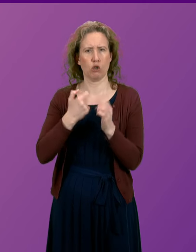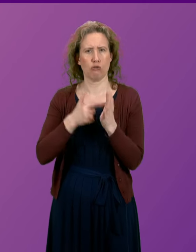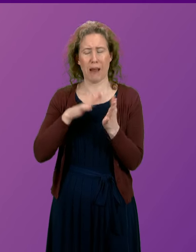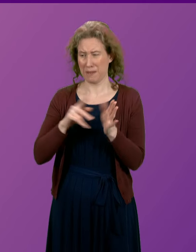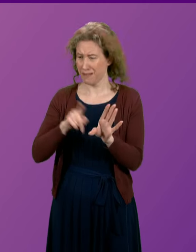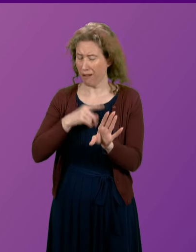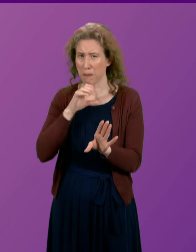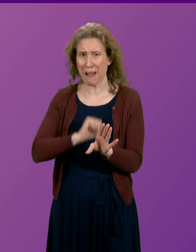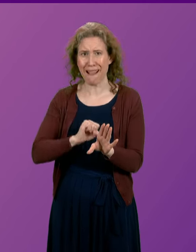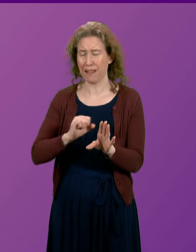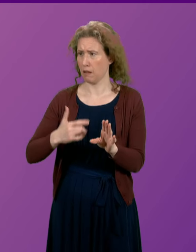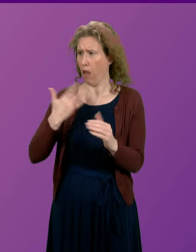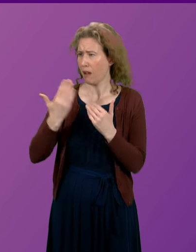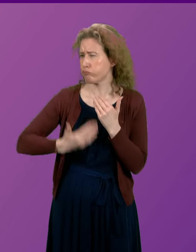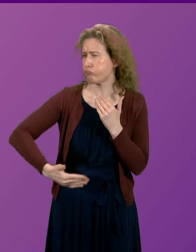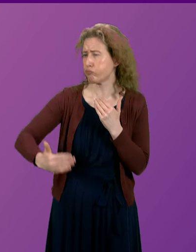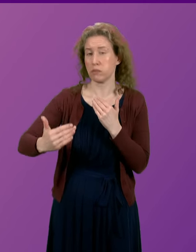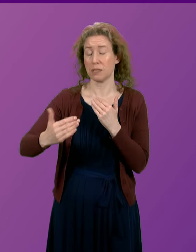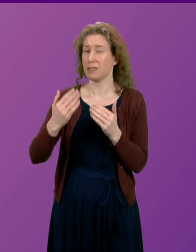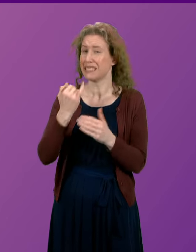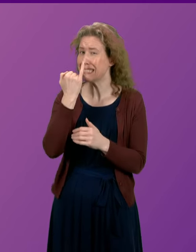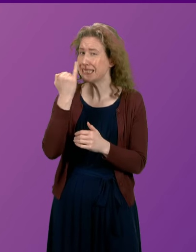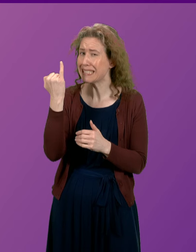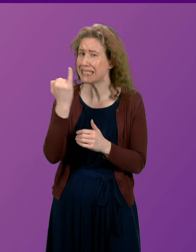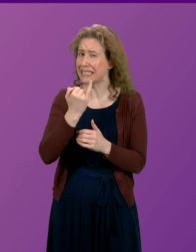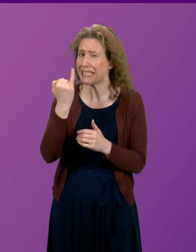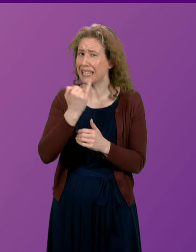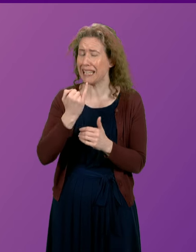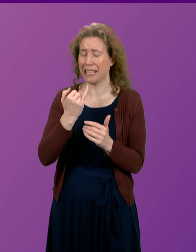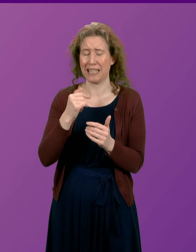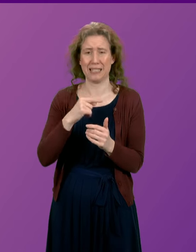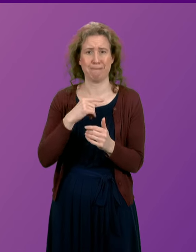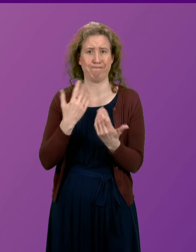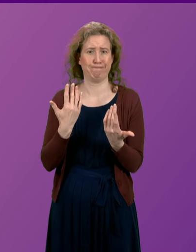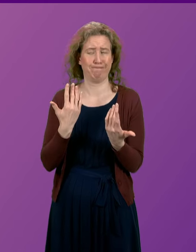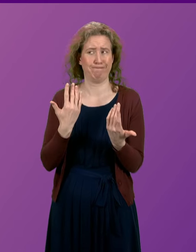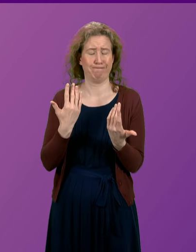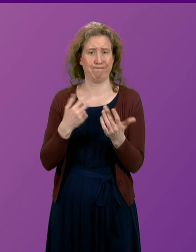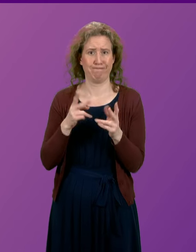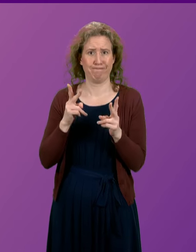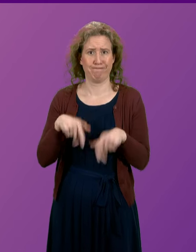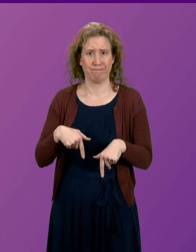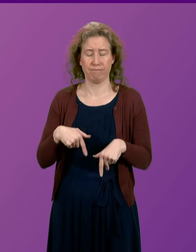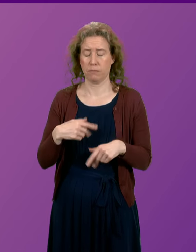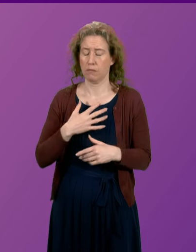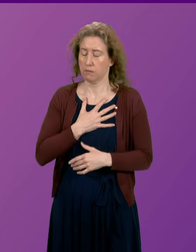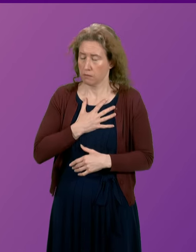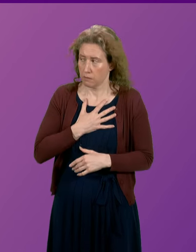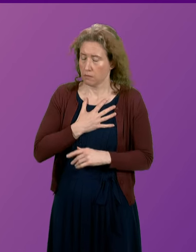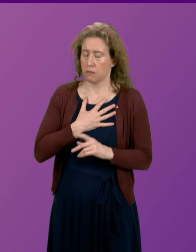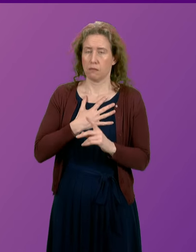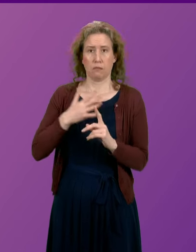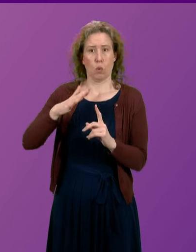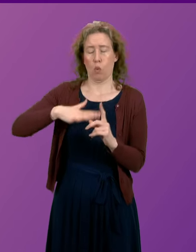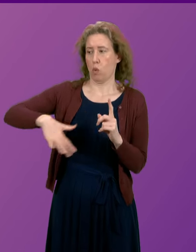life ahead of him, was just 16 years old. Murray's loss is felt very widely